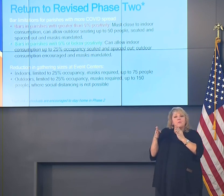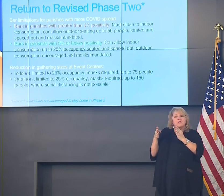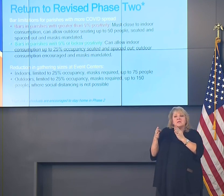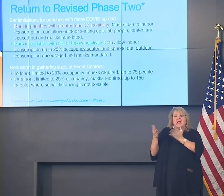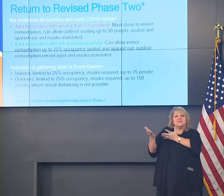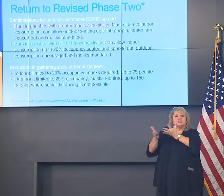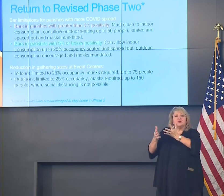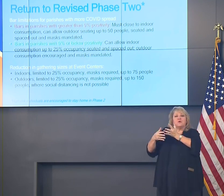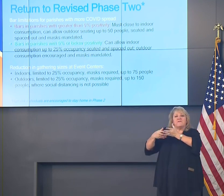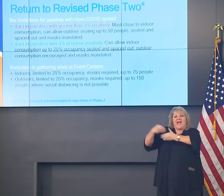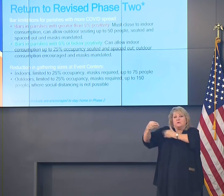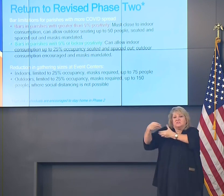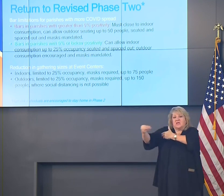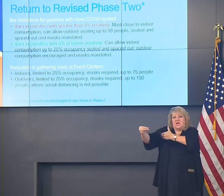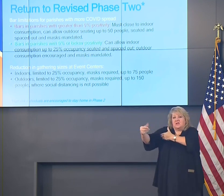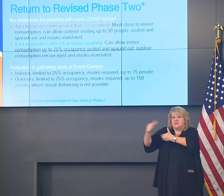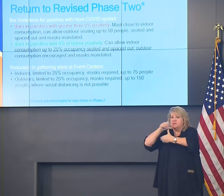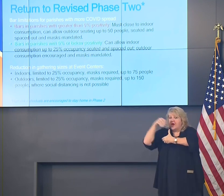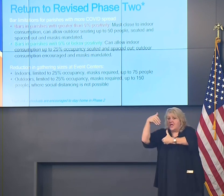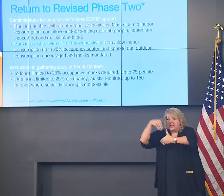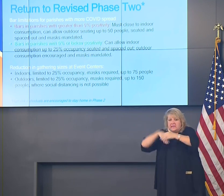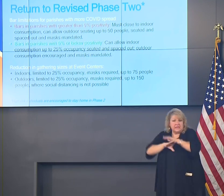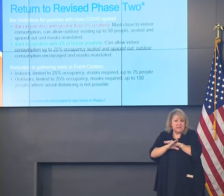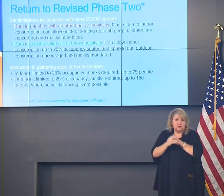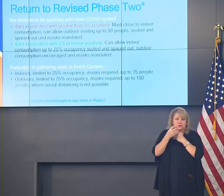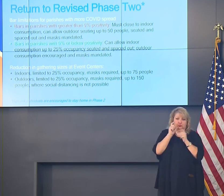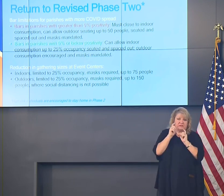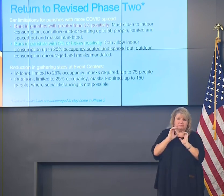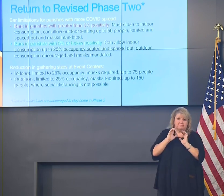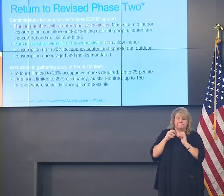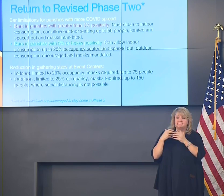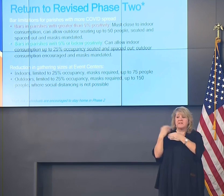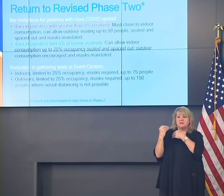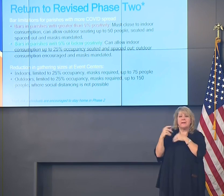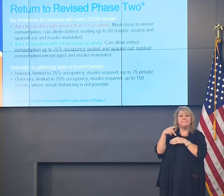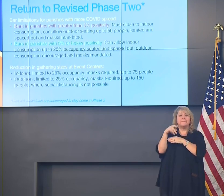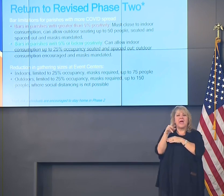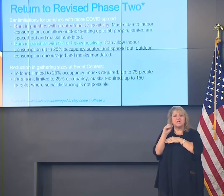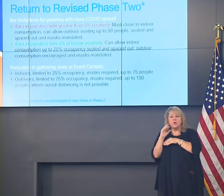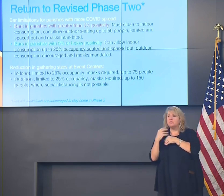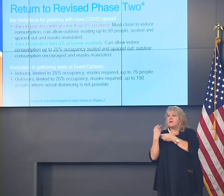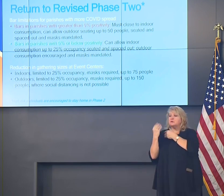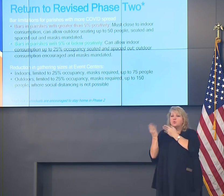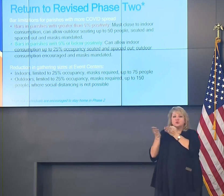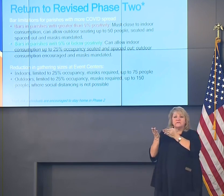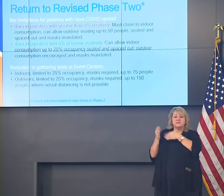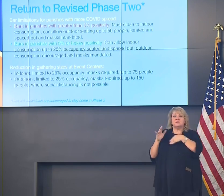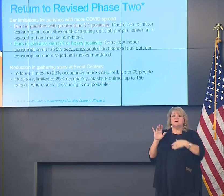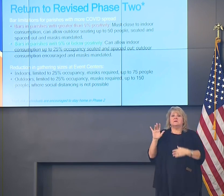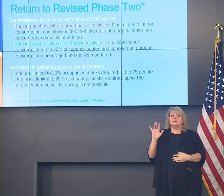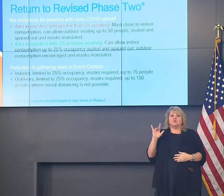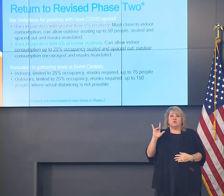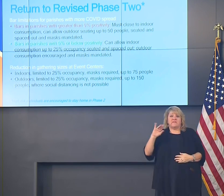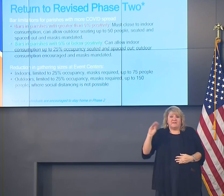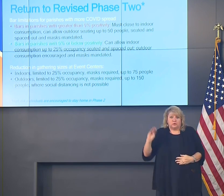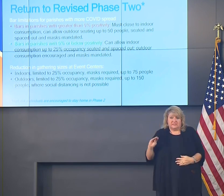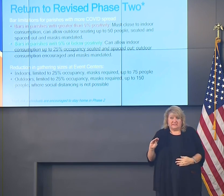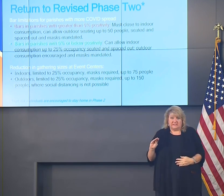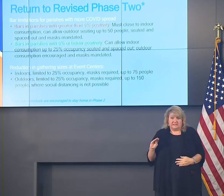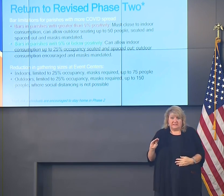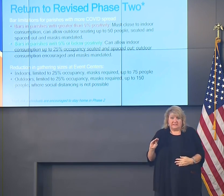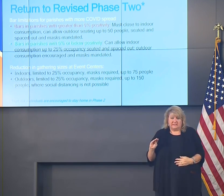for on-premises consumption. In patio or outdoor service, 25% capacity, no more than 50